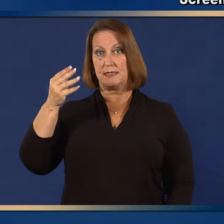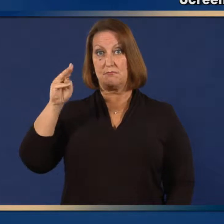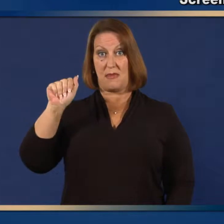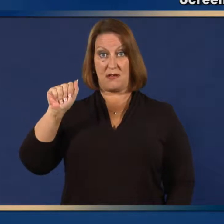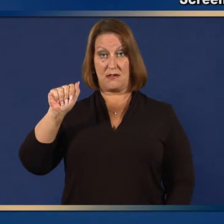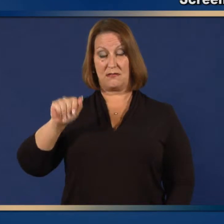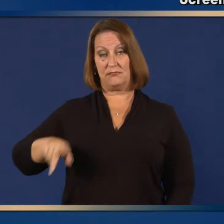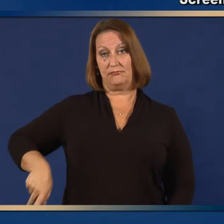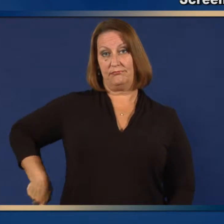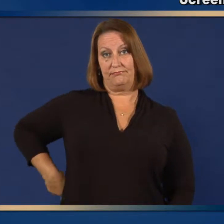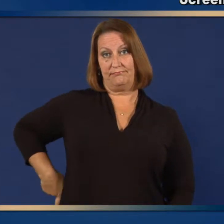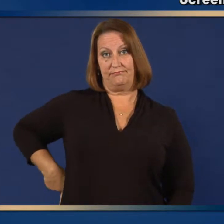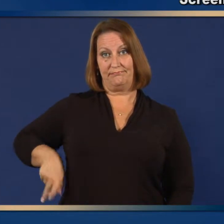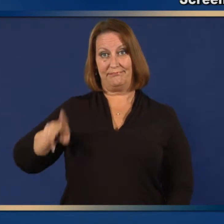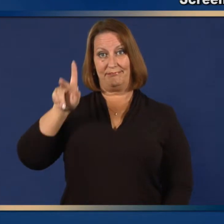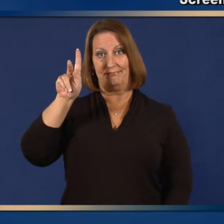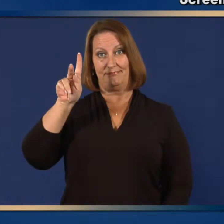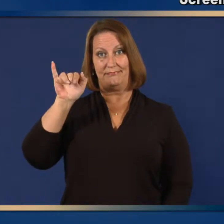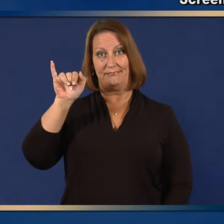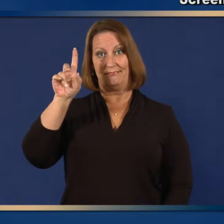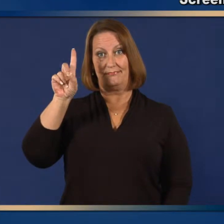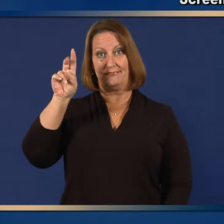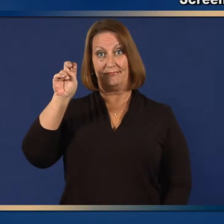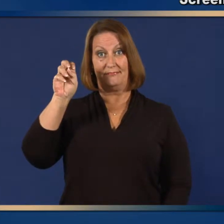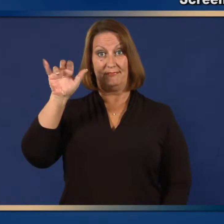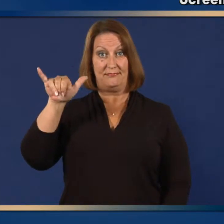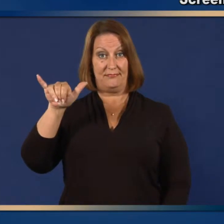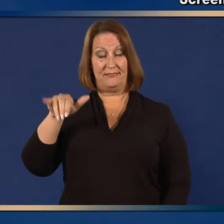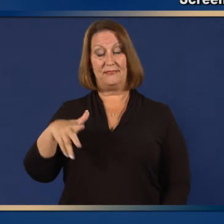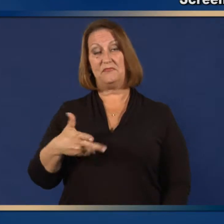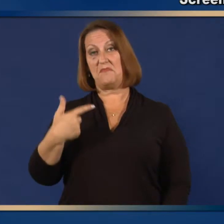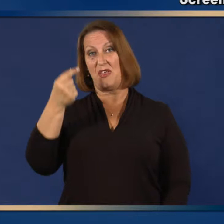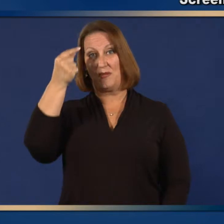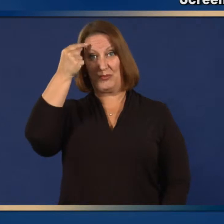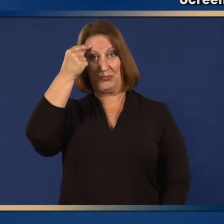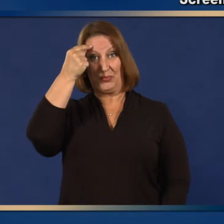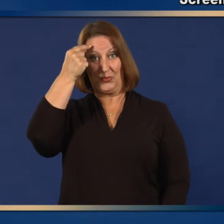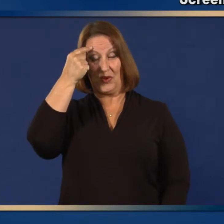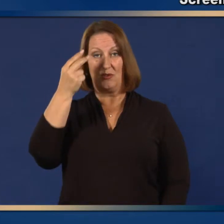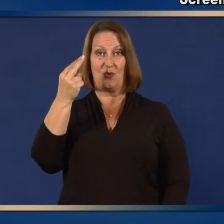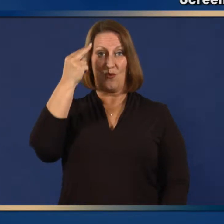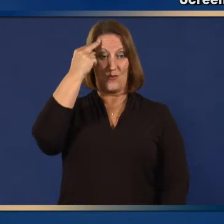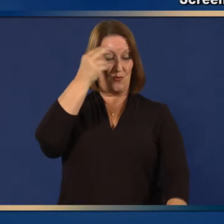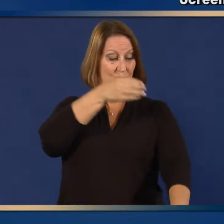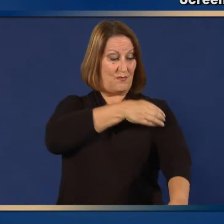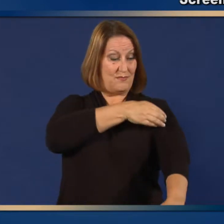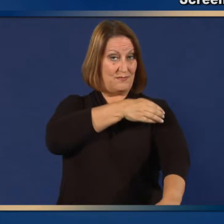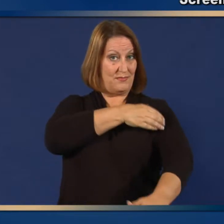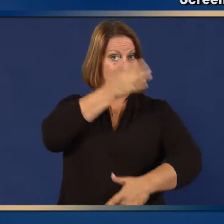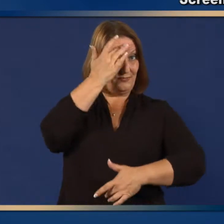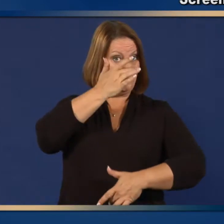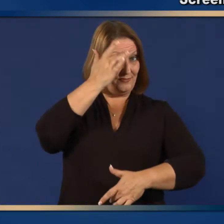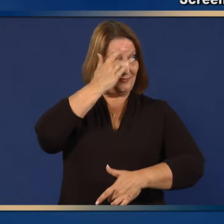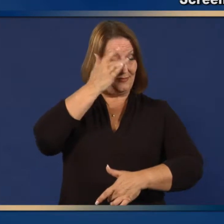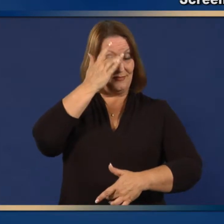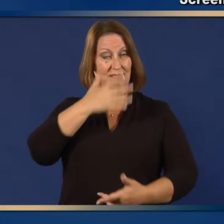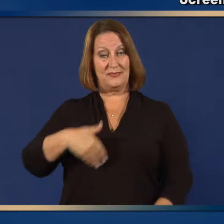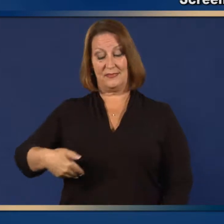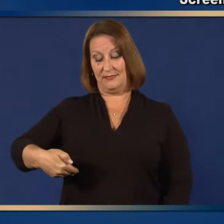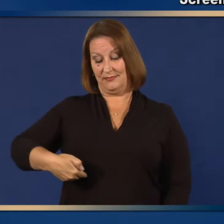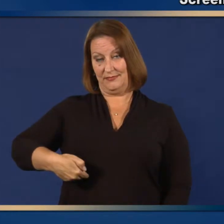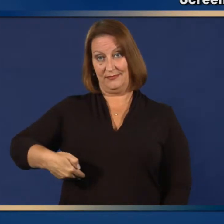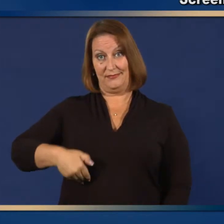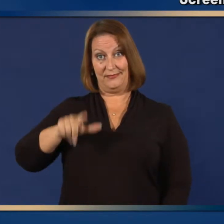neurologic or neuromuscular disease, or 5. disease,